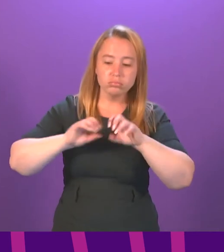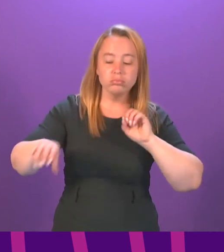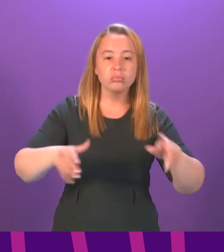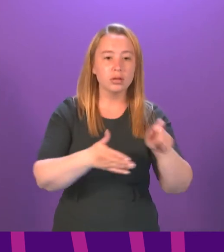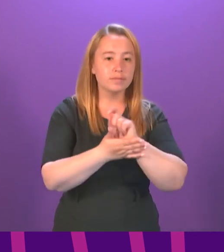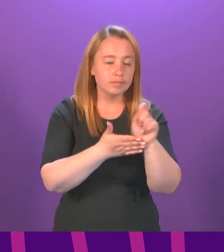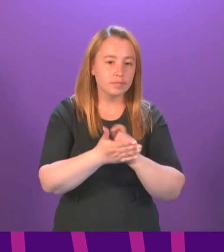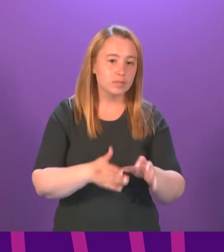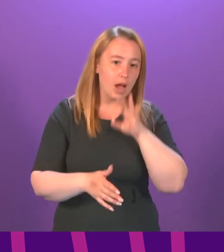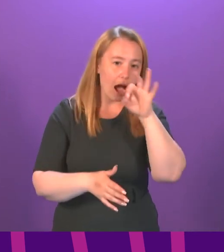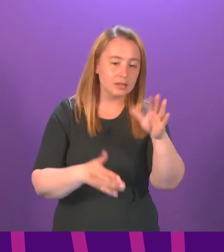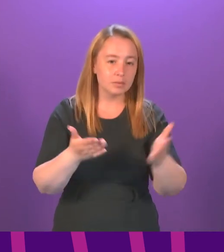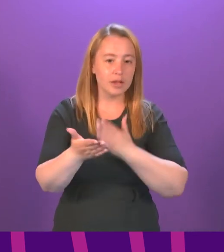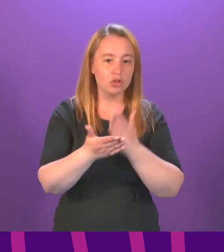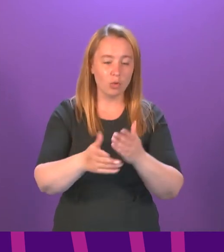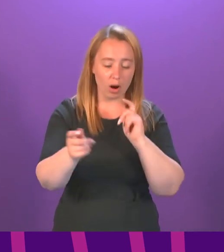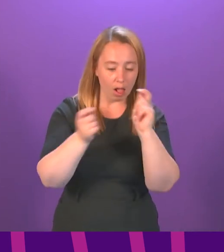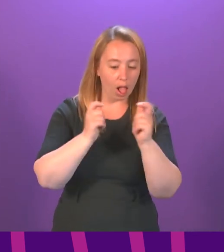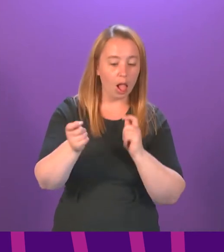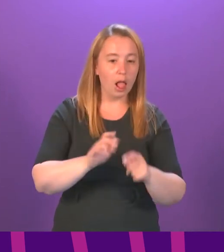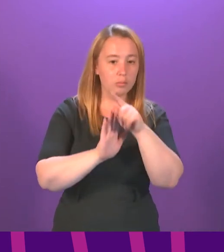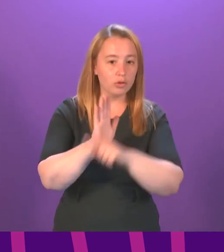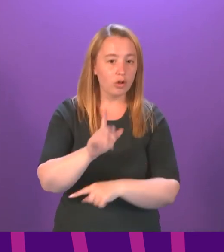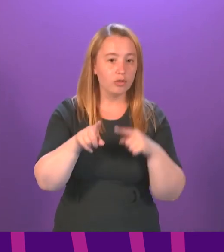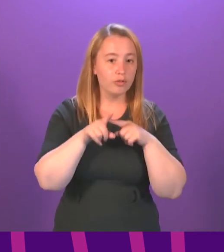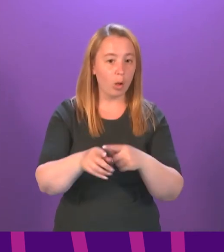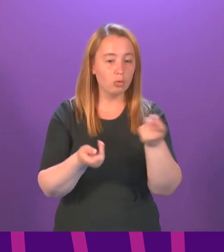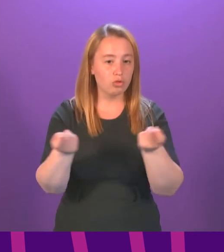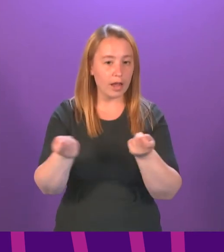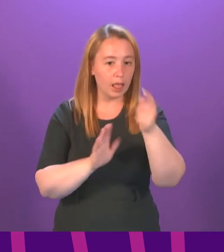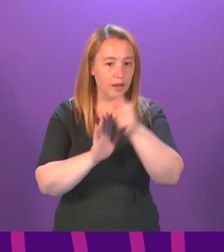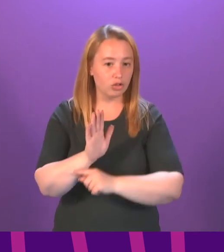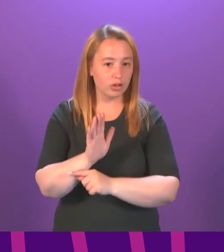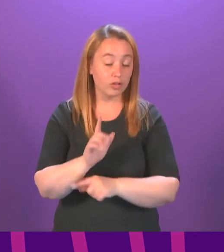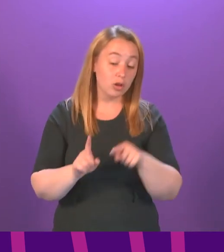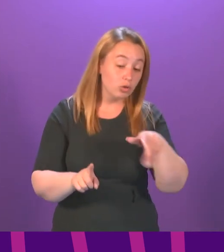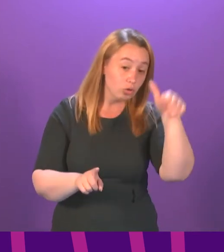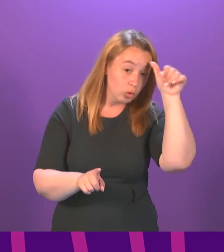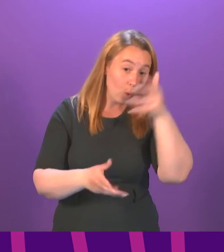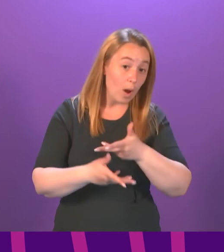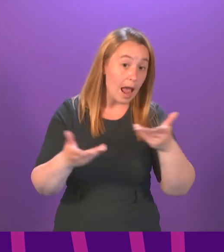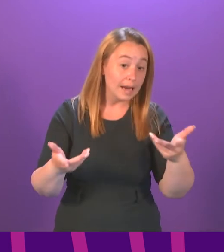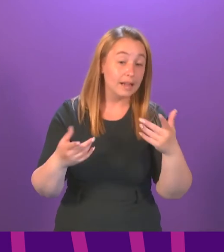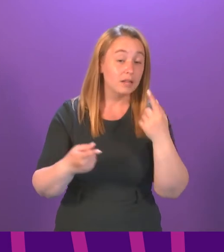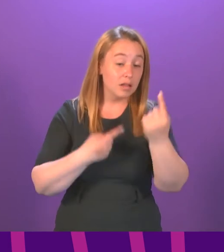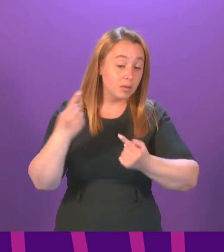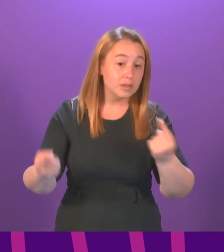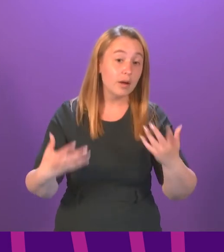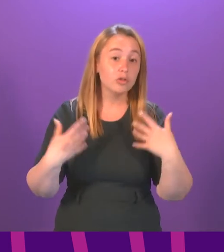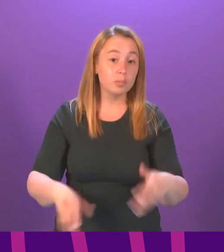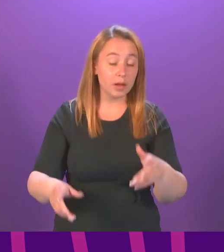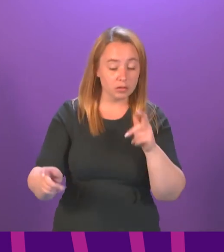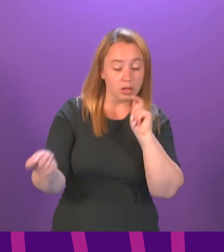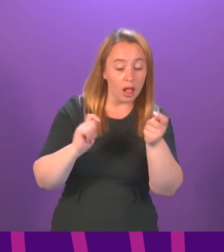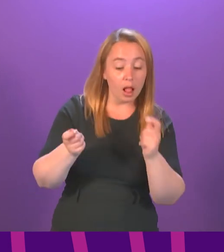amended their procedure to comply with regulations. Is the Minister aware of any local authorities and Chief Social Work Officers that have already taken steps to